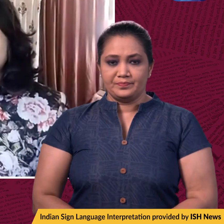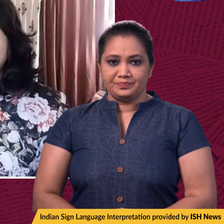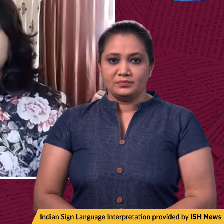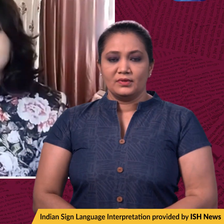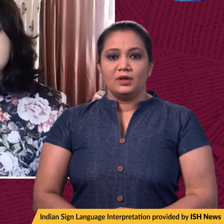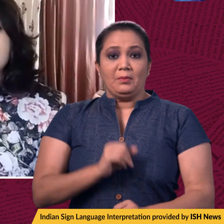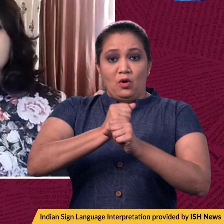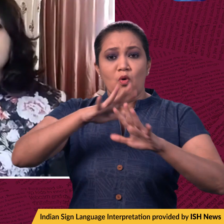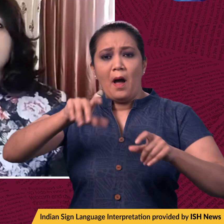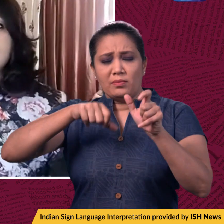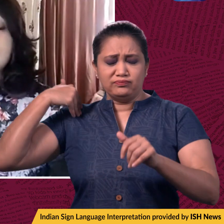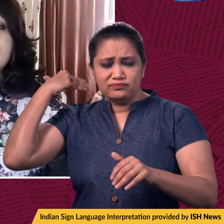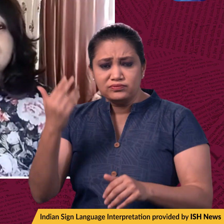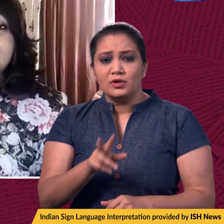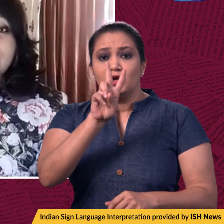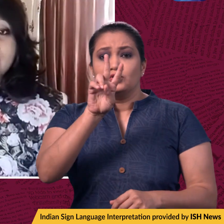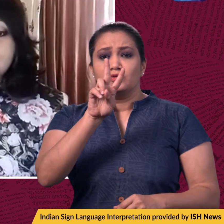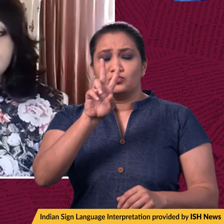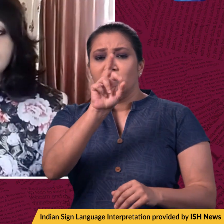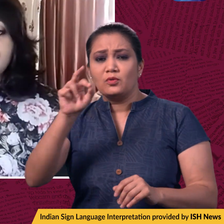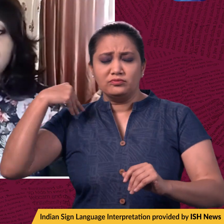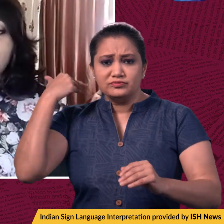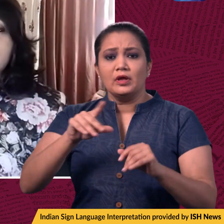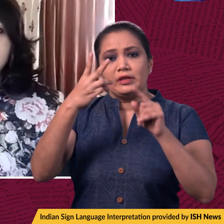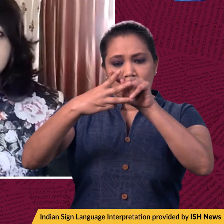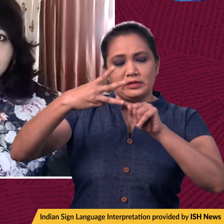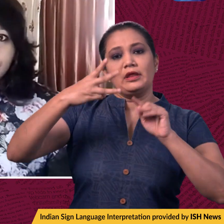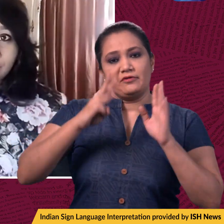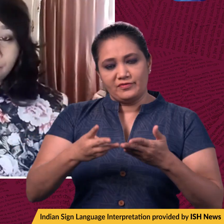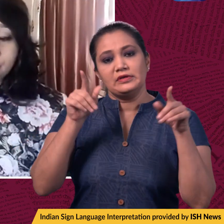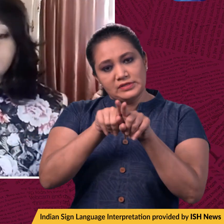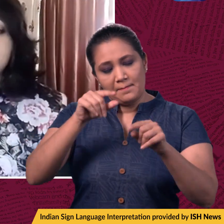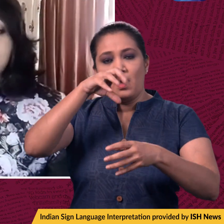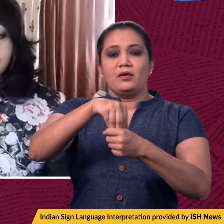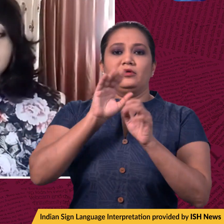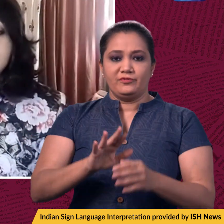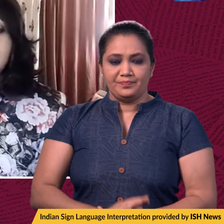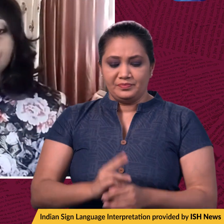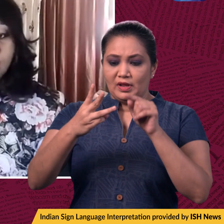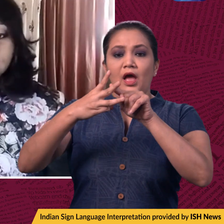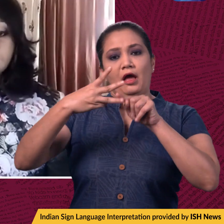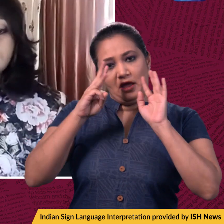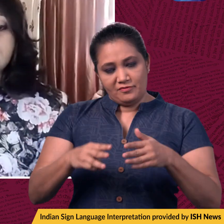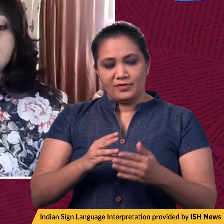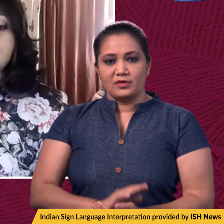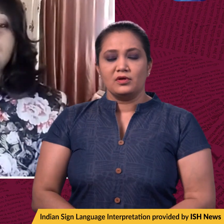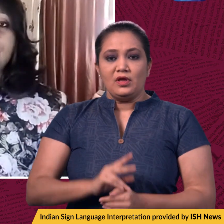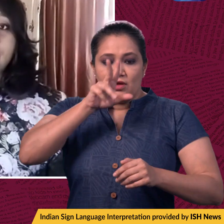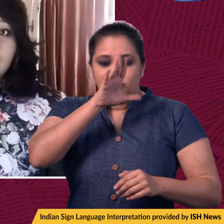been protesting since 2020 against three projects. is one of the projects. Apart from this, there are two others, the doubling of a